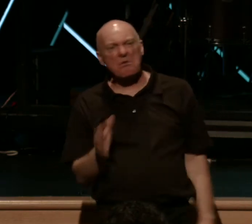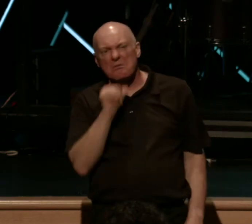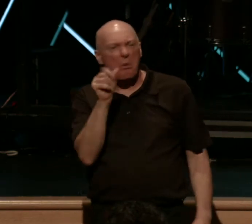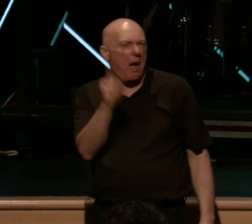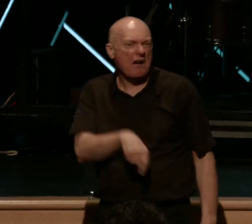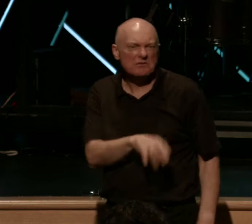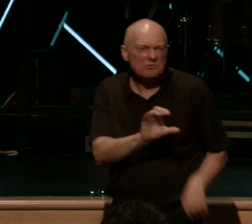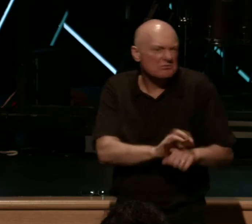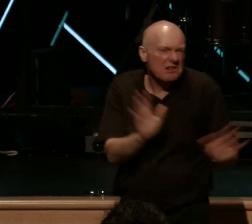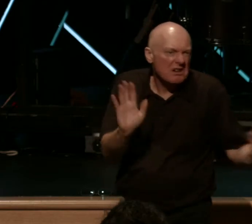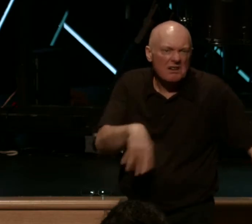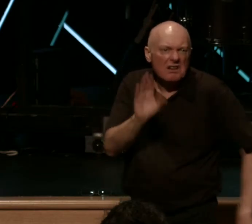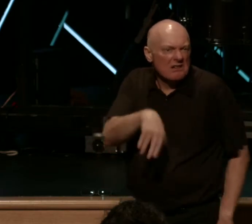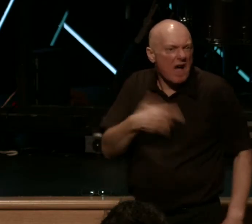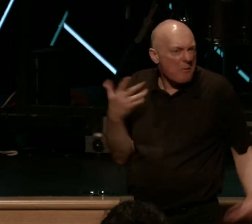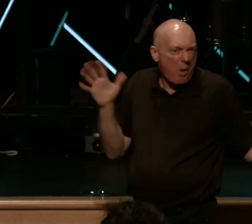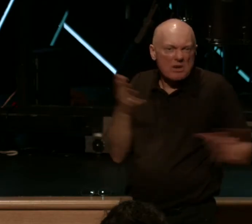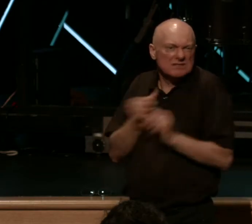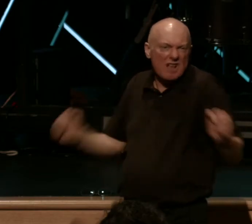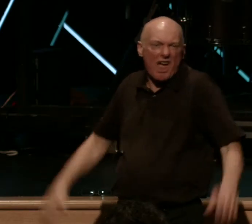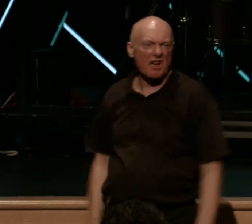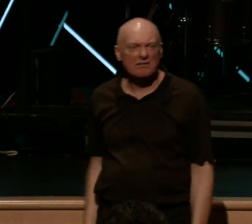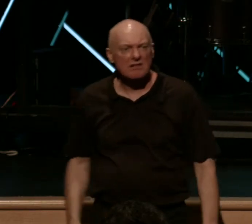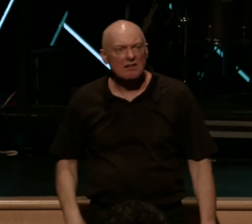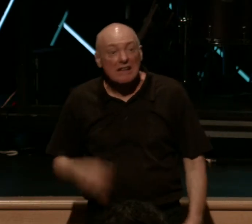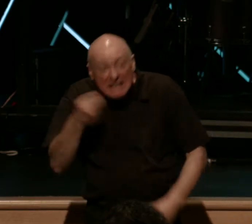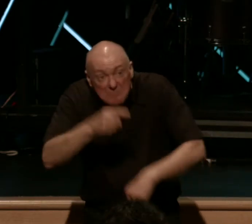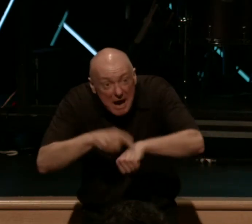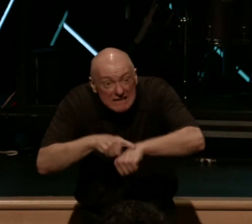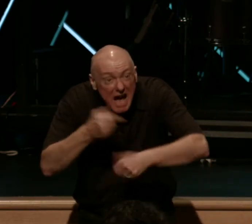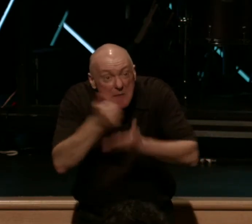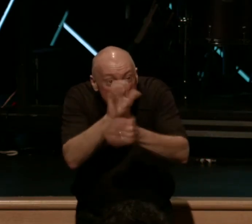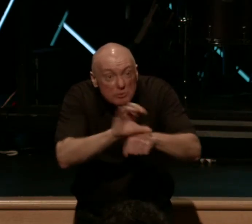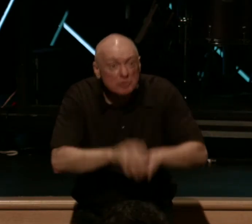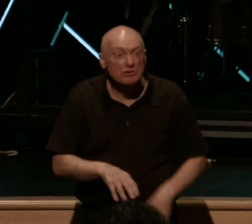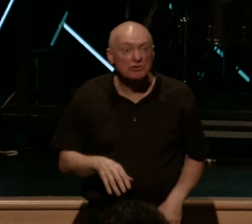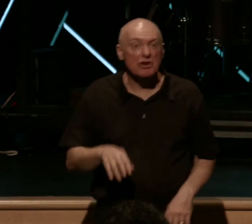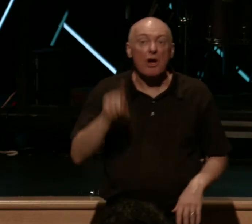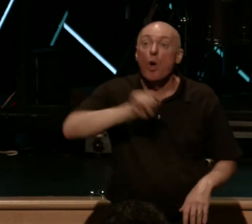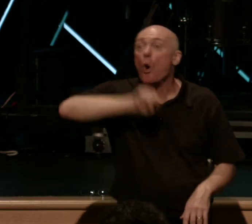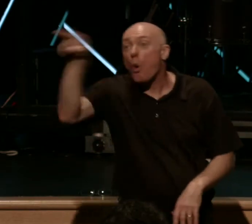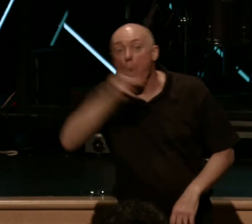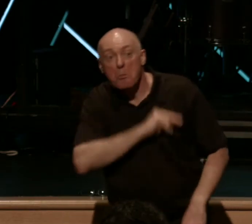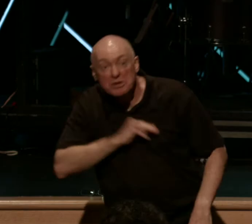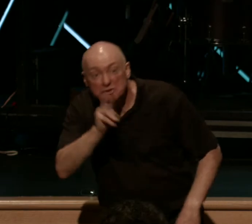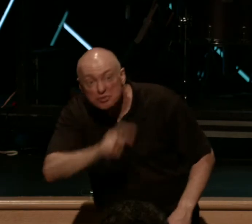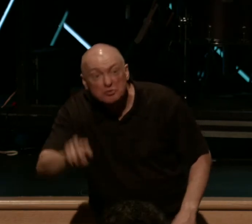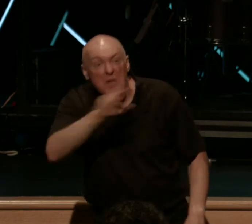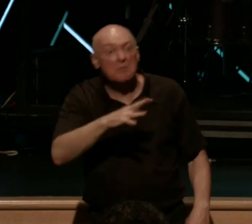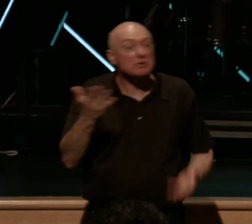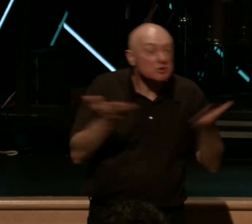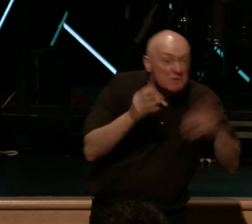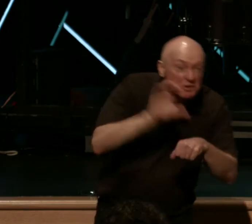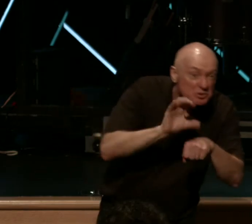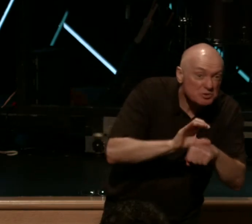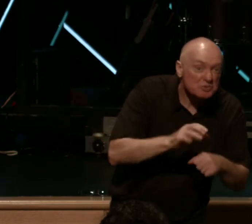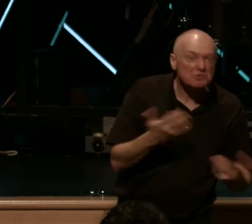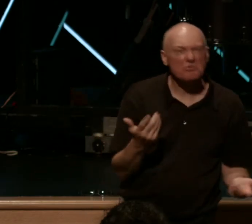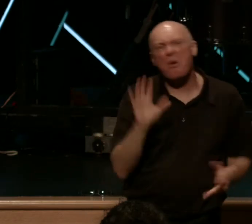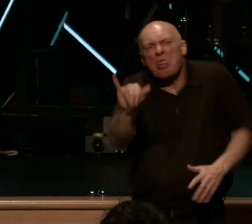my money. I don't need to give. Giving your time is optional. Going overseas is optional. Serving is optional. And we